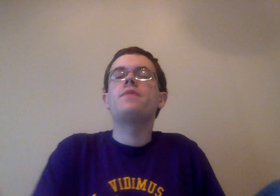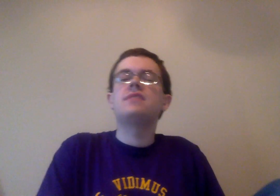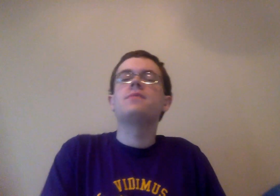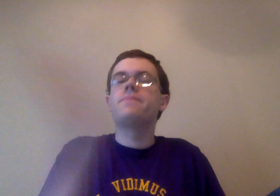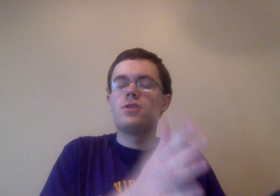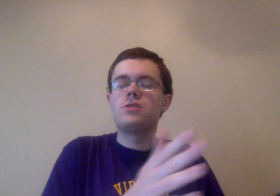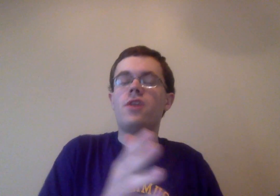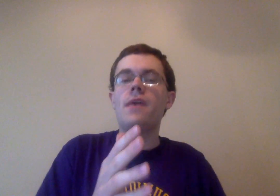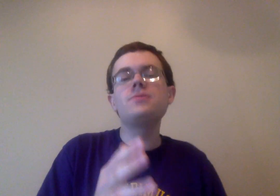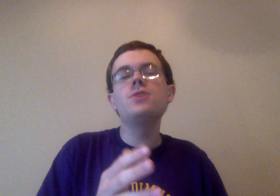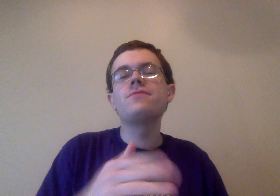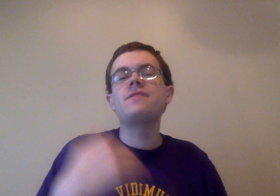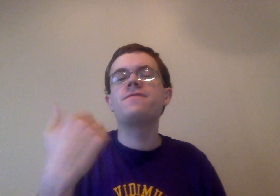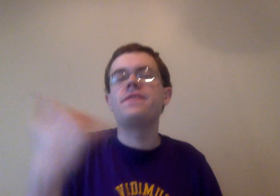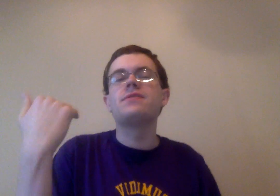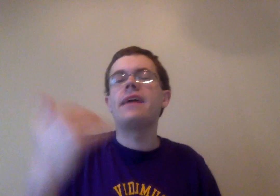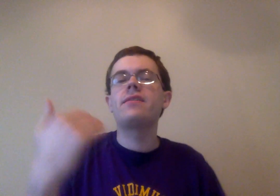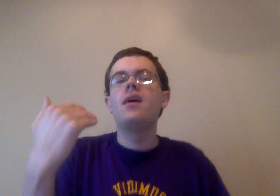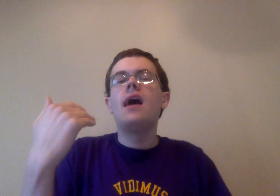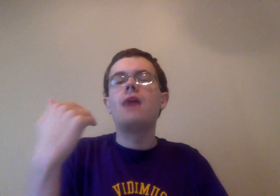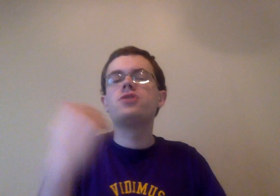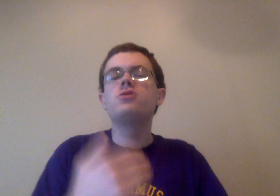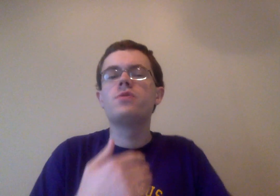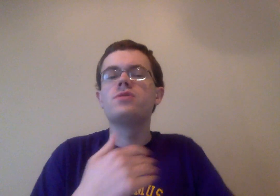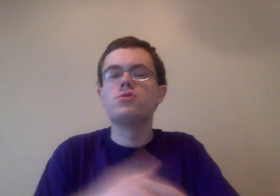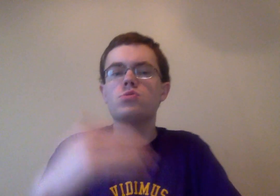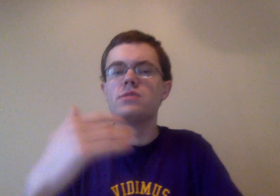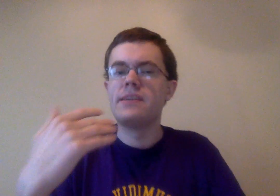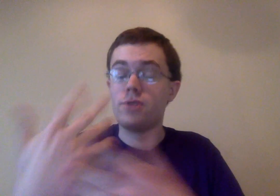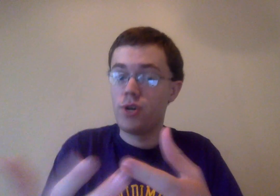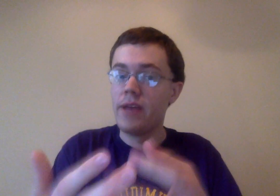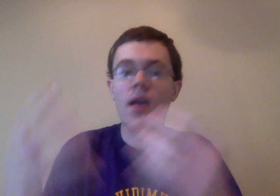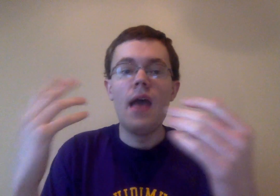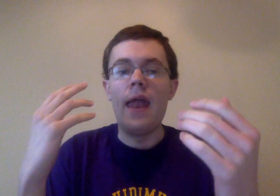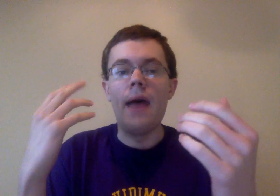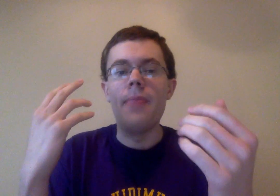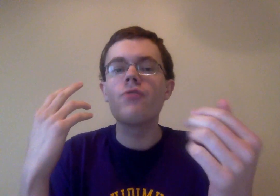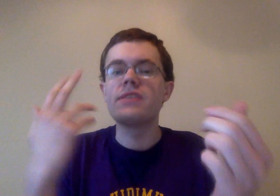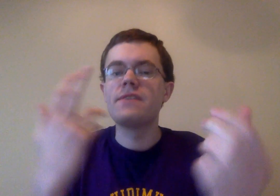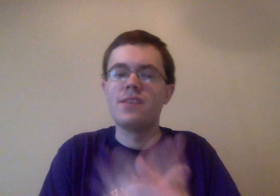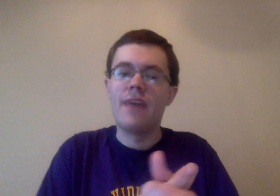we've seen earlier on in the episode, but it doesn't really feel like how Chocho is usually portrayed. And I'm not really feeling that.